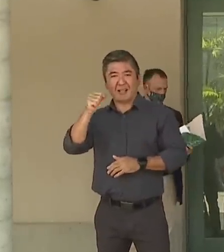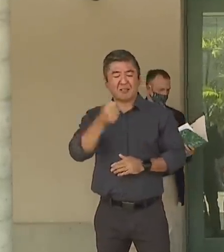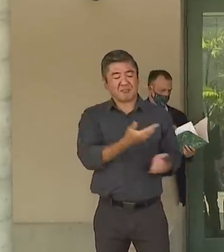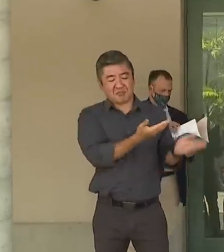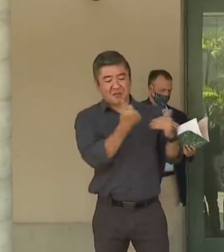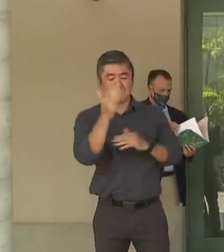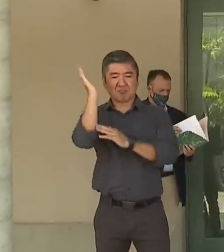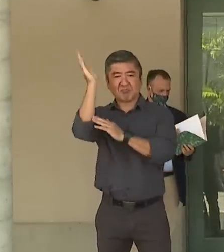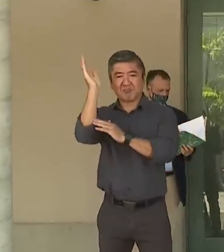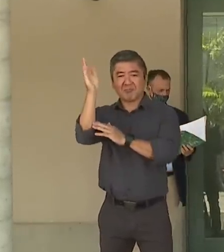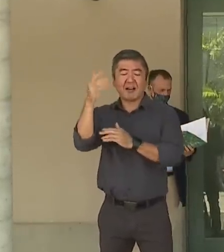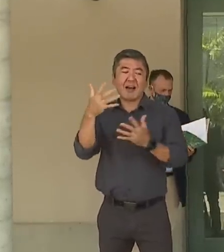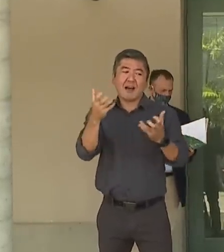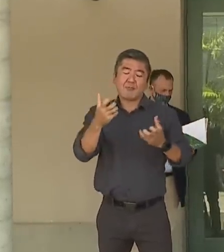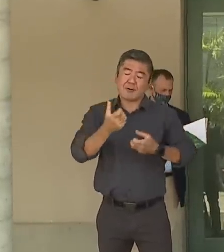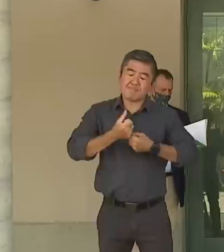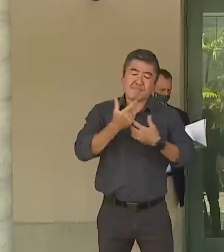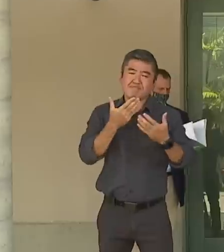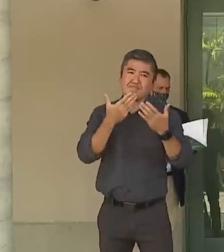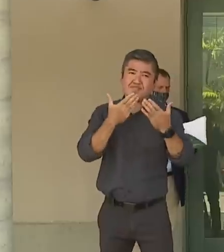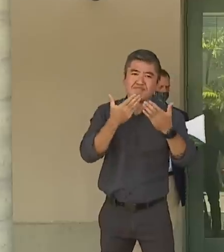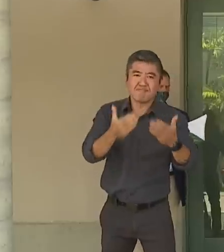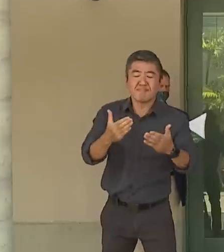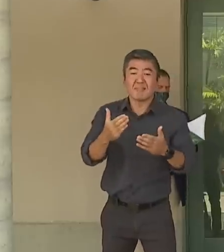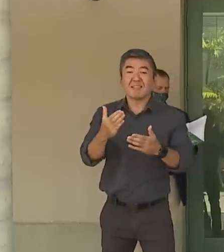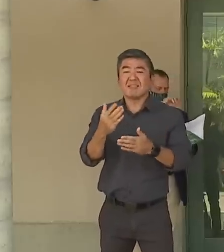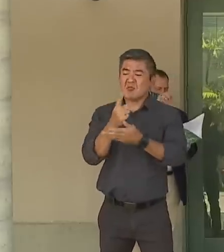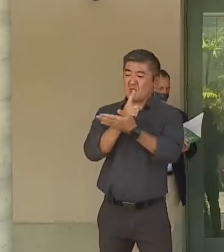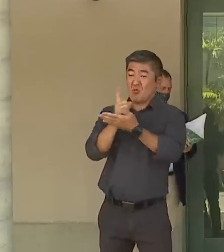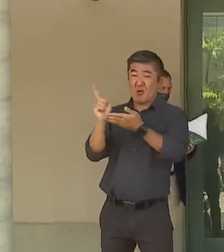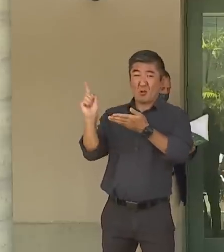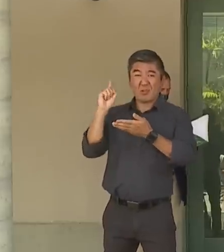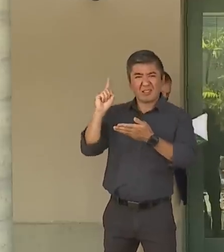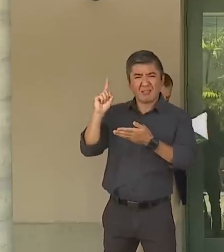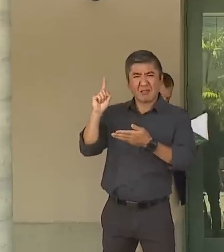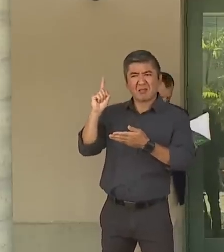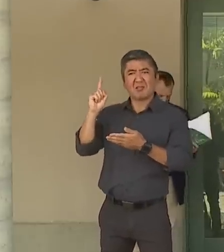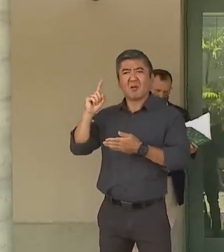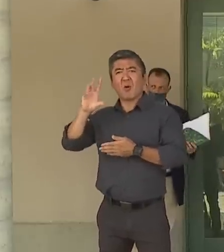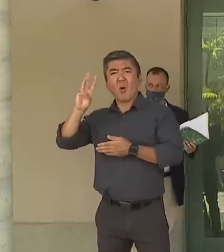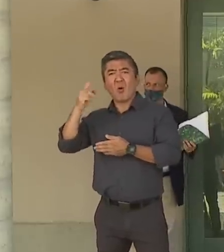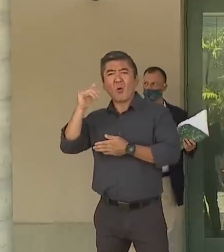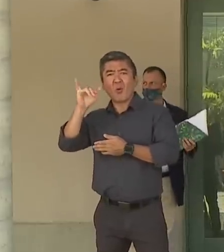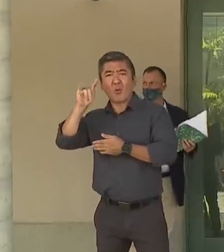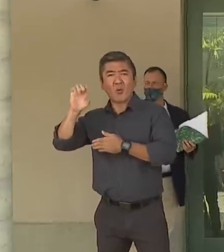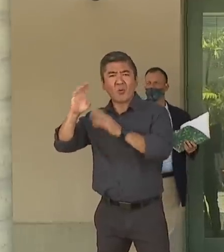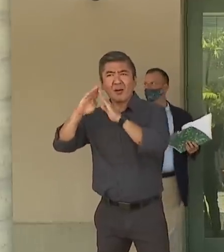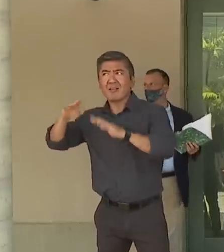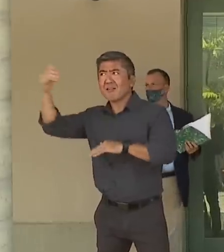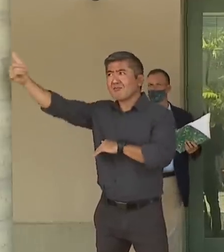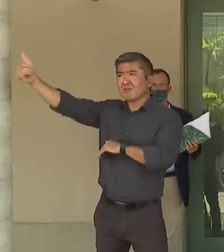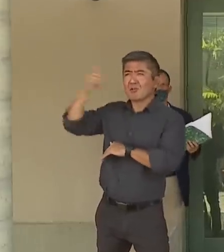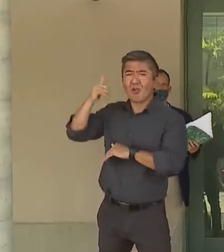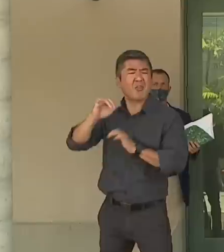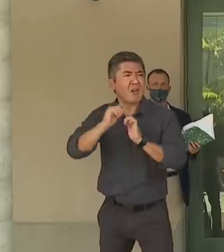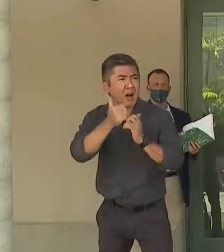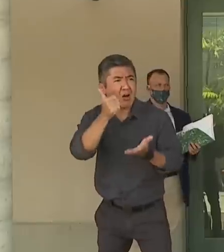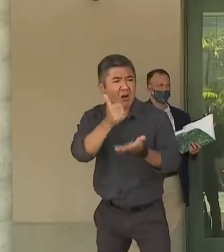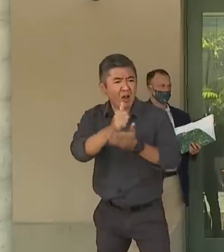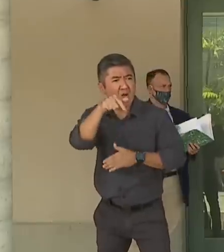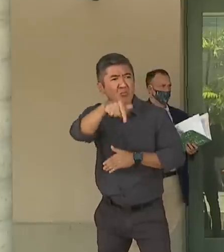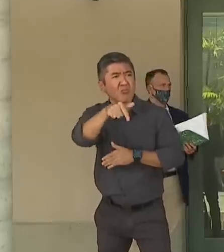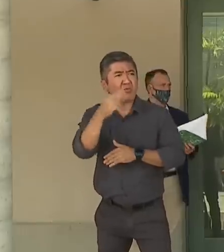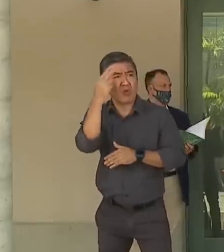gratitude. You know, about a week ago we got a call from the White House saying how can we help in Honolulu. And we said we need help with